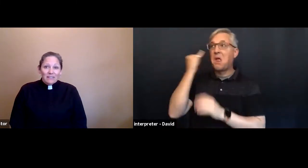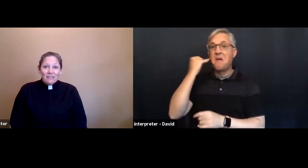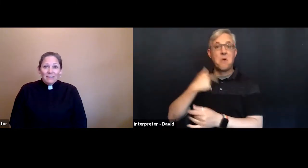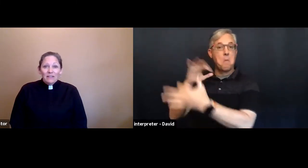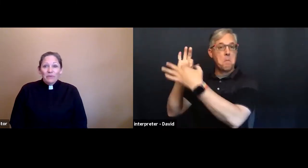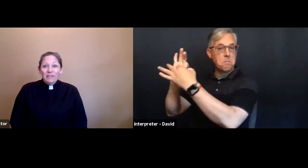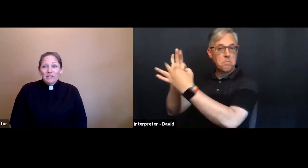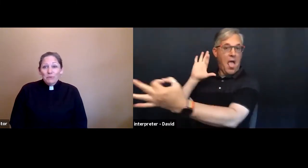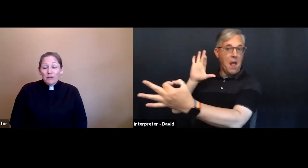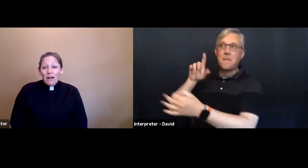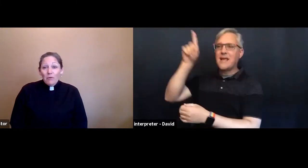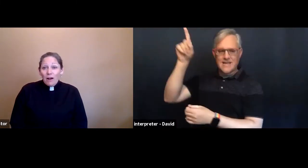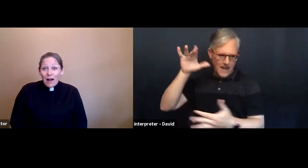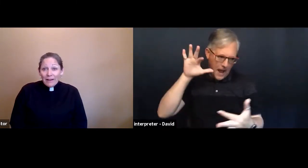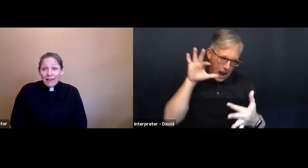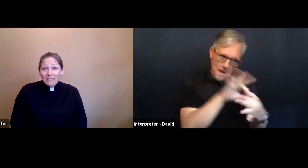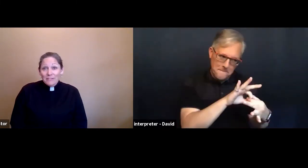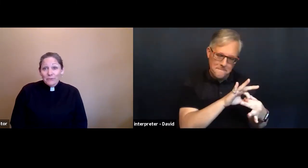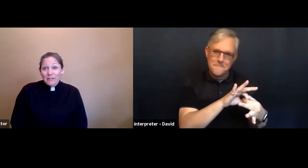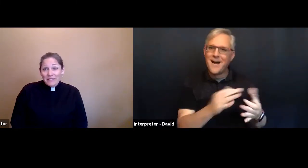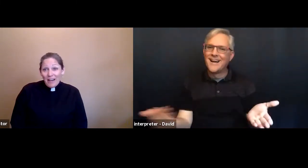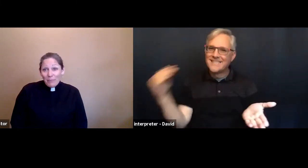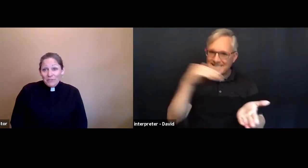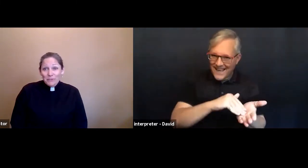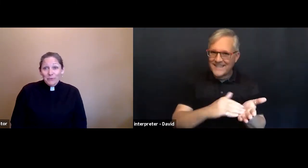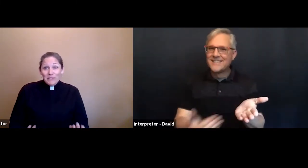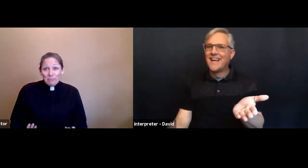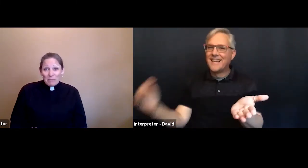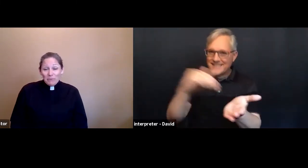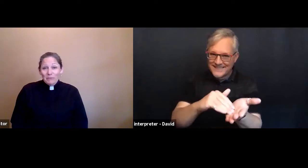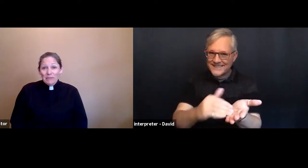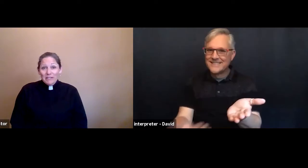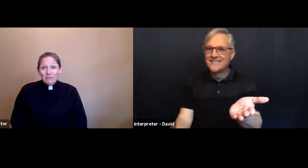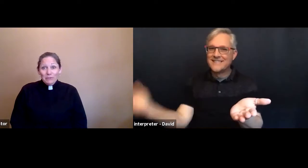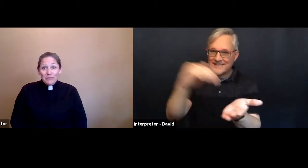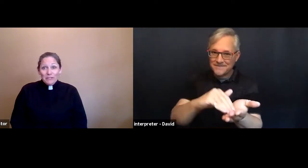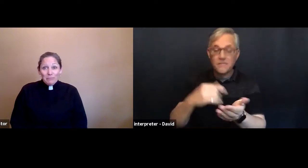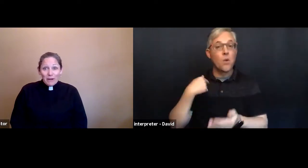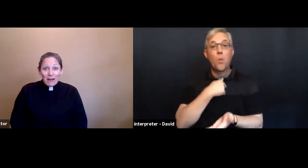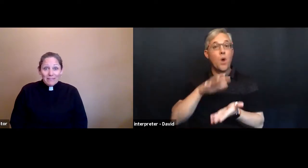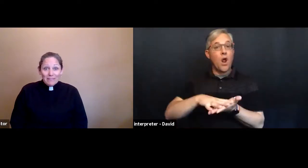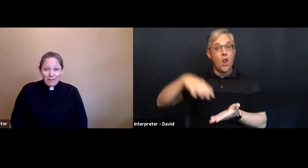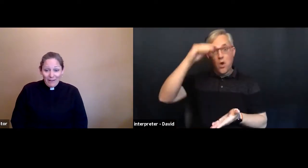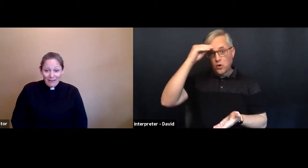We explore how God has to adapt to us people because we're a surprise to God.